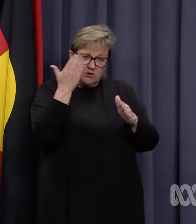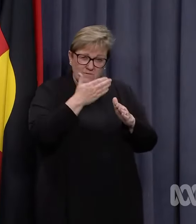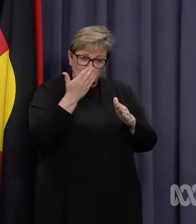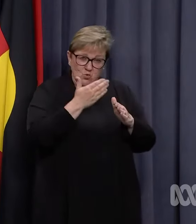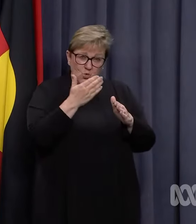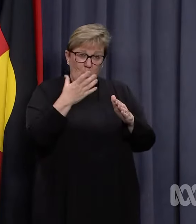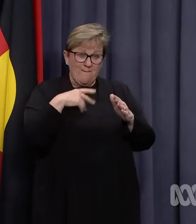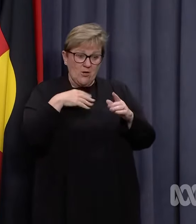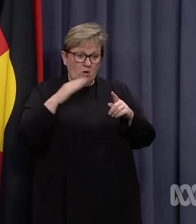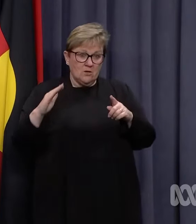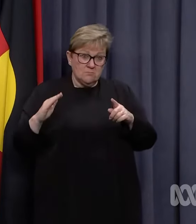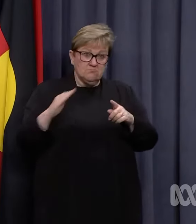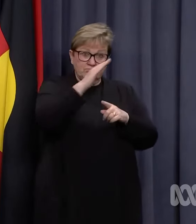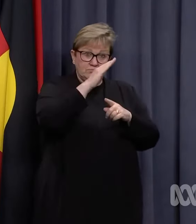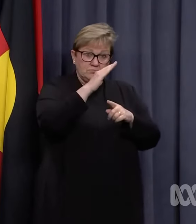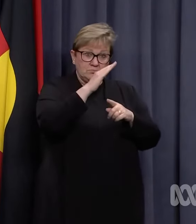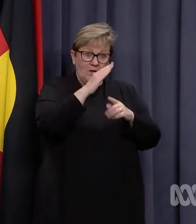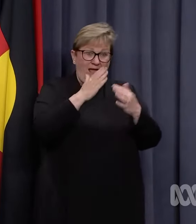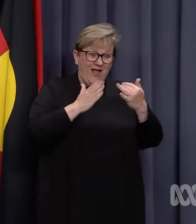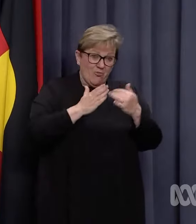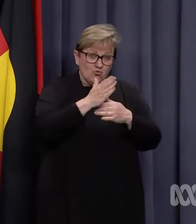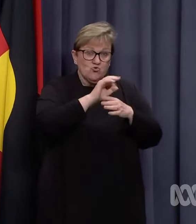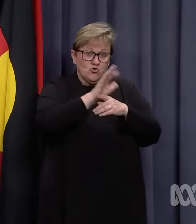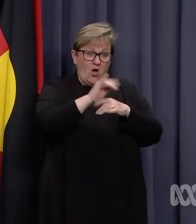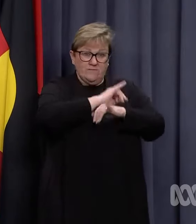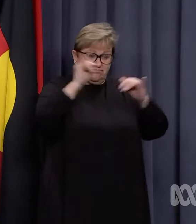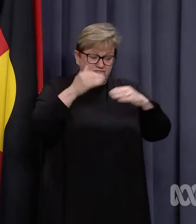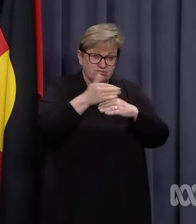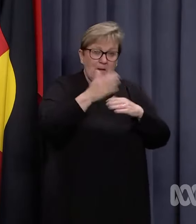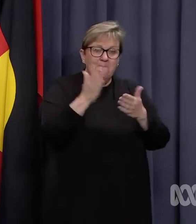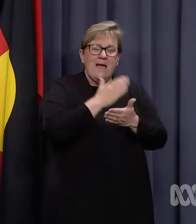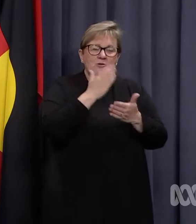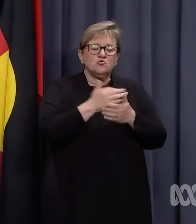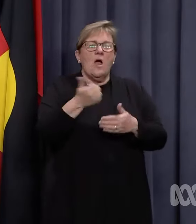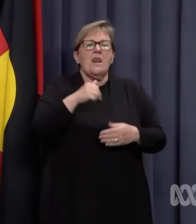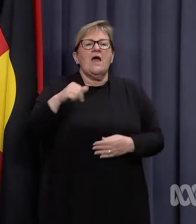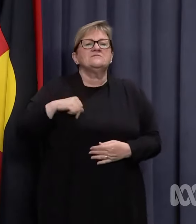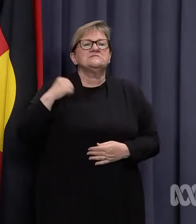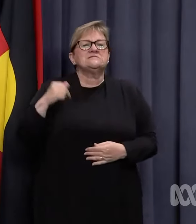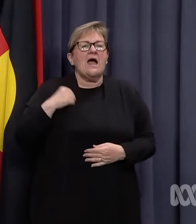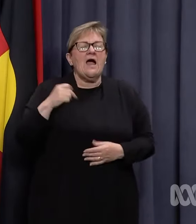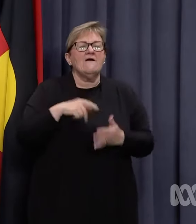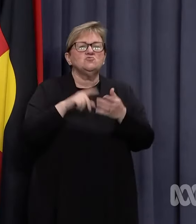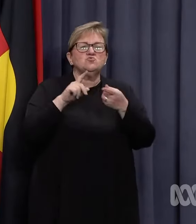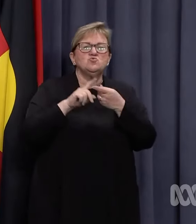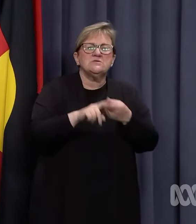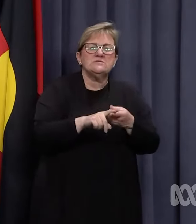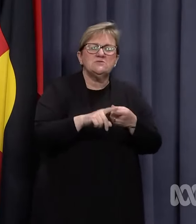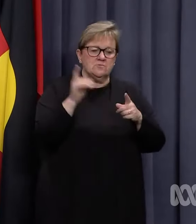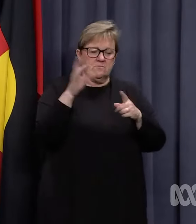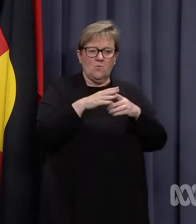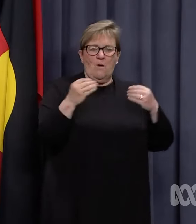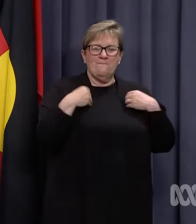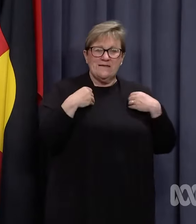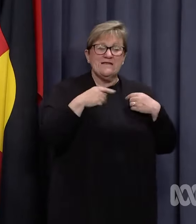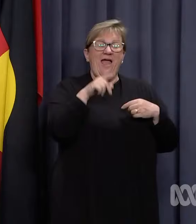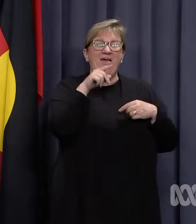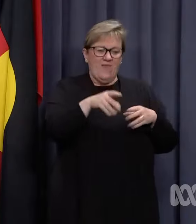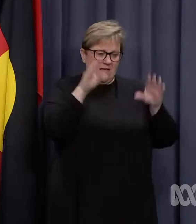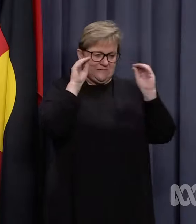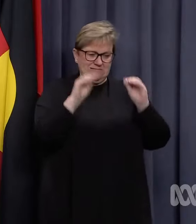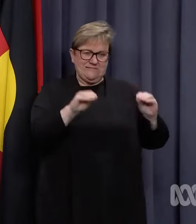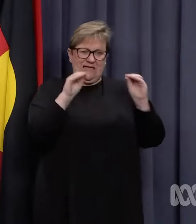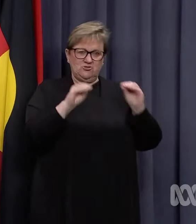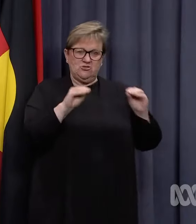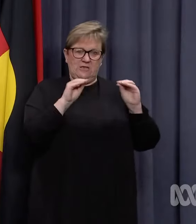as we head into the peak and then through the peak is making sure that they have enough staff to continue the core business, which is the face-to-face